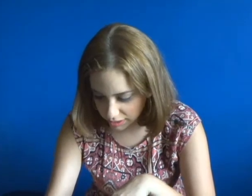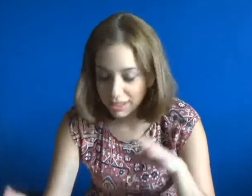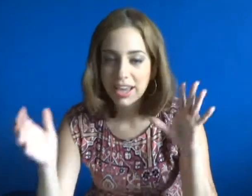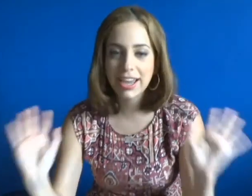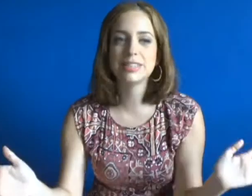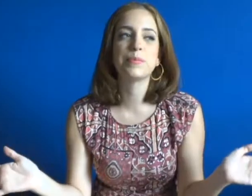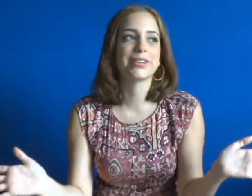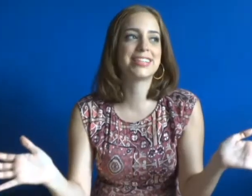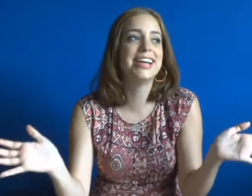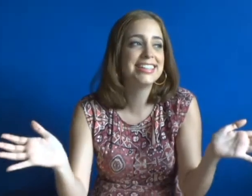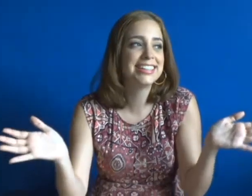8 books.